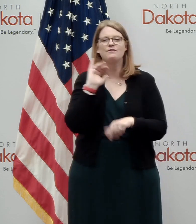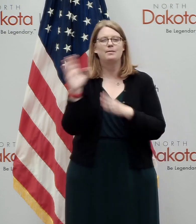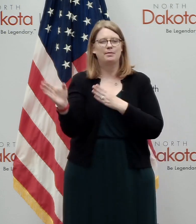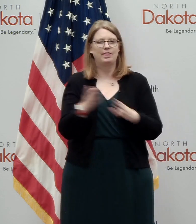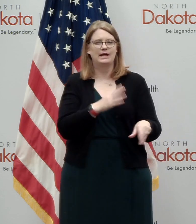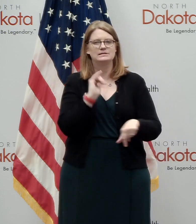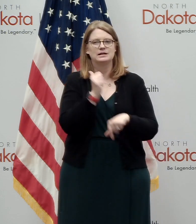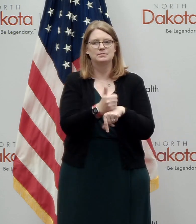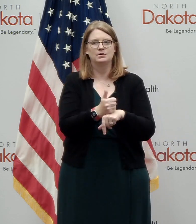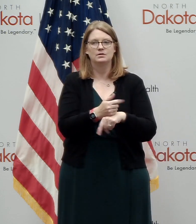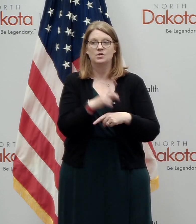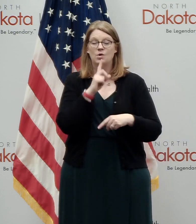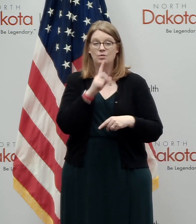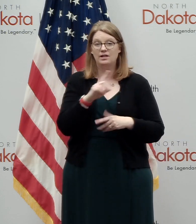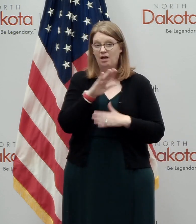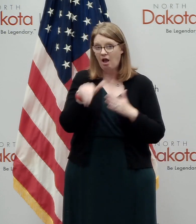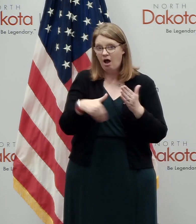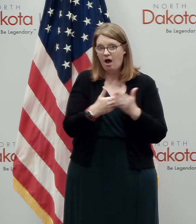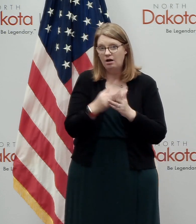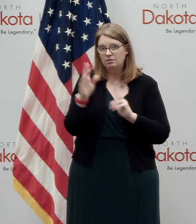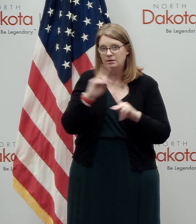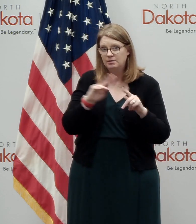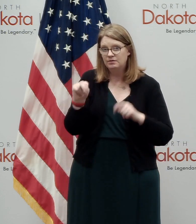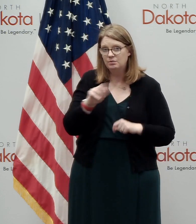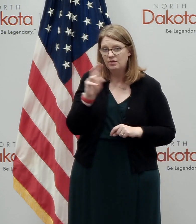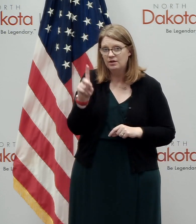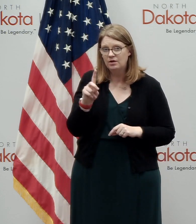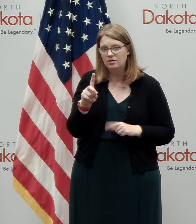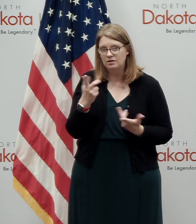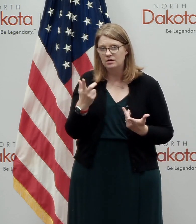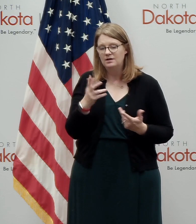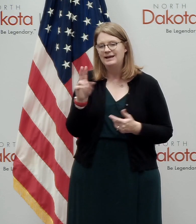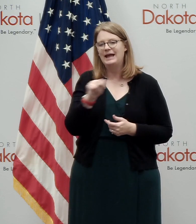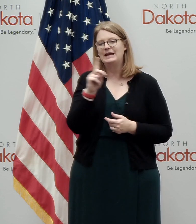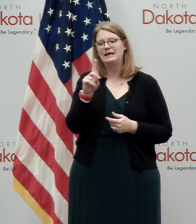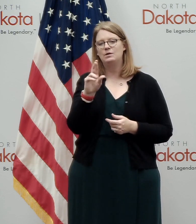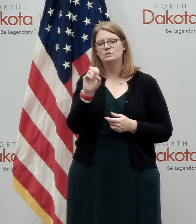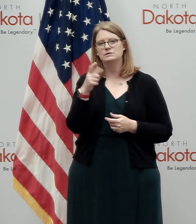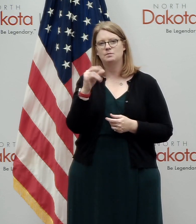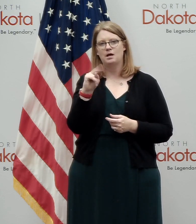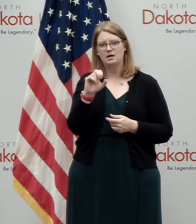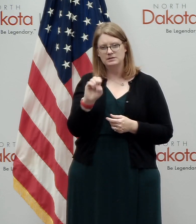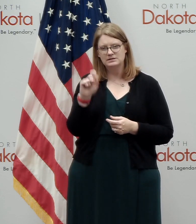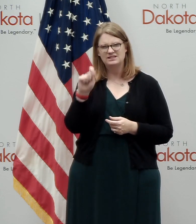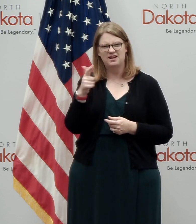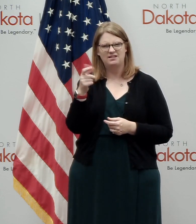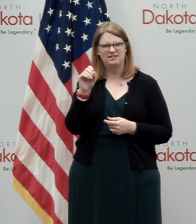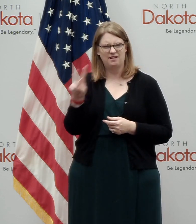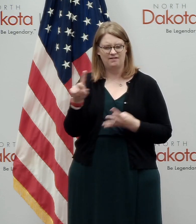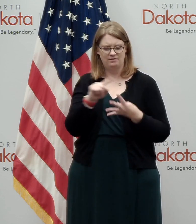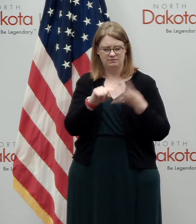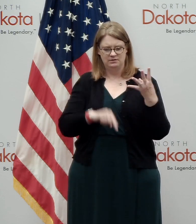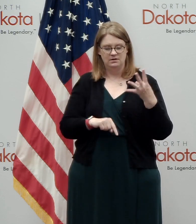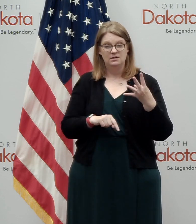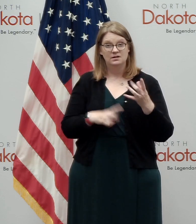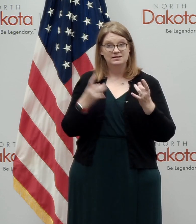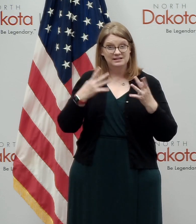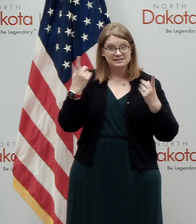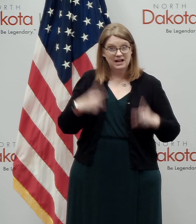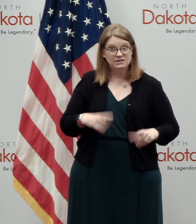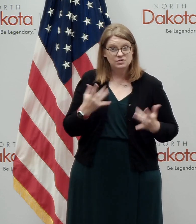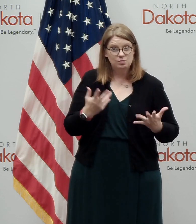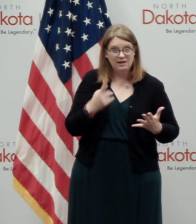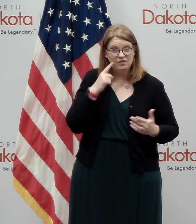encourage all North Dakotans to learn more about these four steps at ndresponse.gov. Again, disasters don't wait, so make your